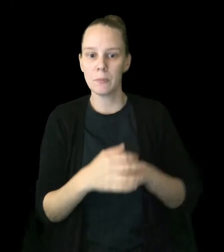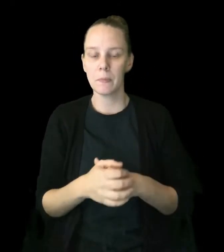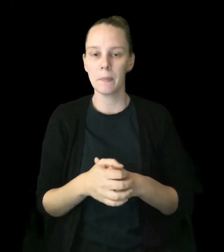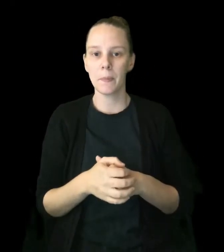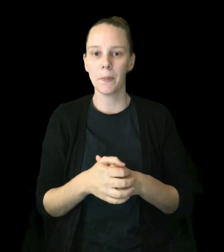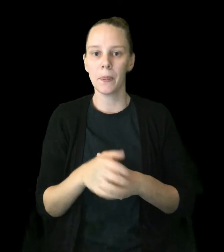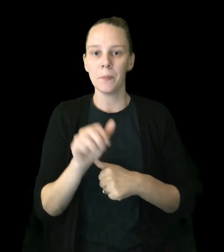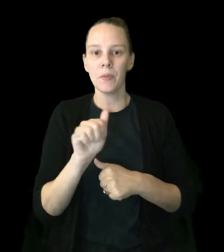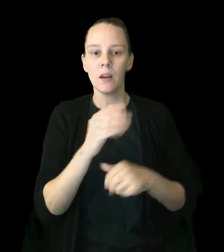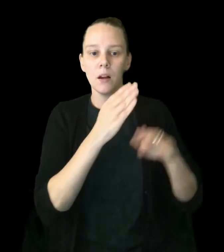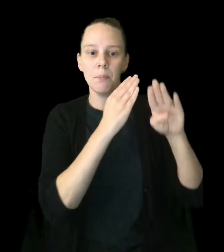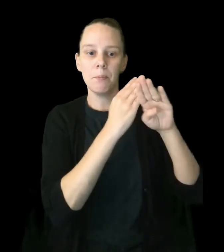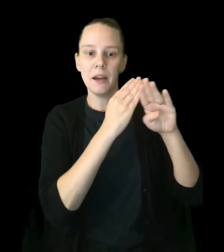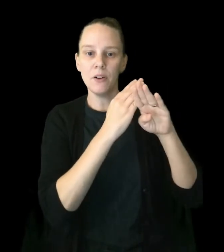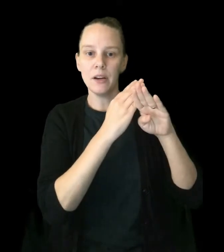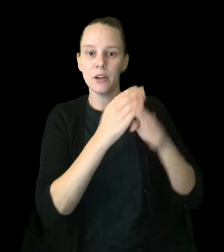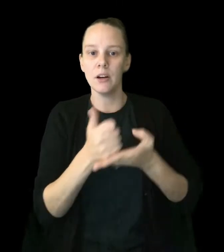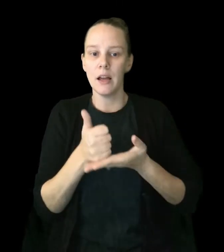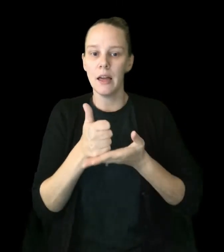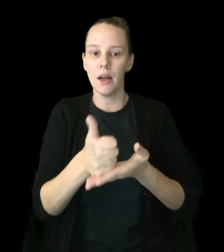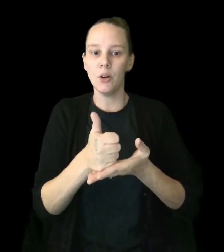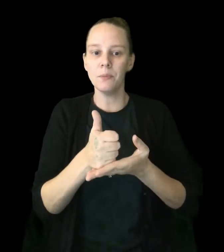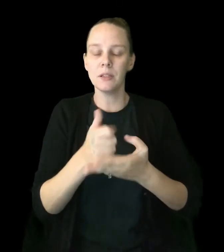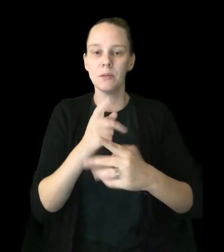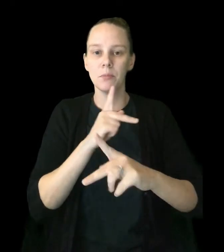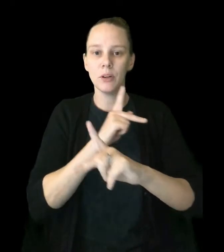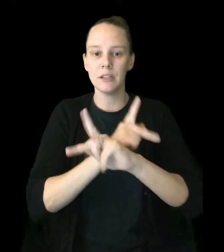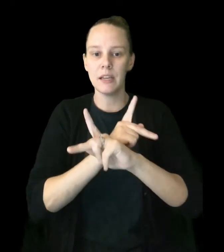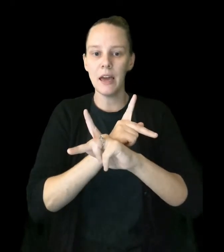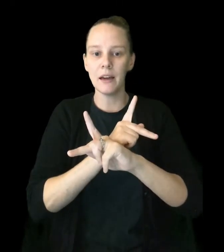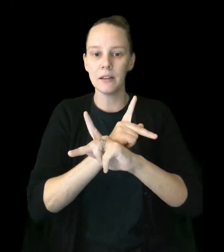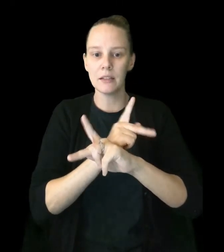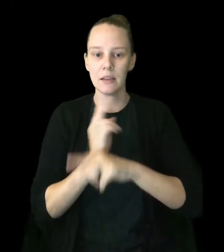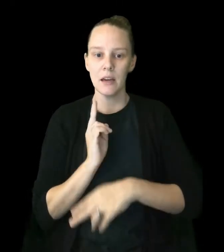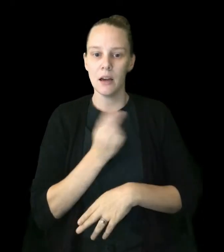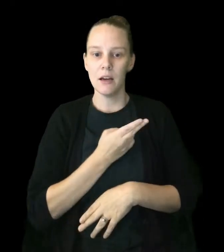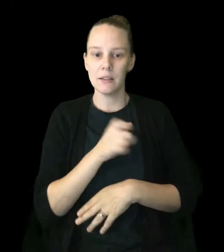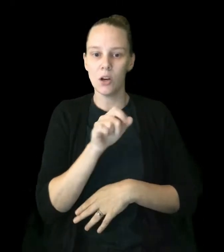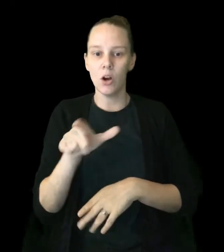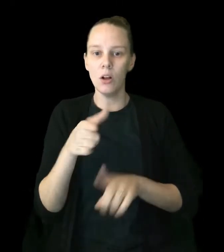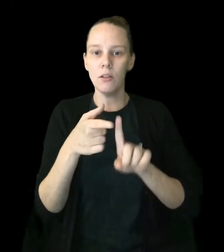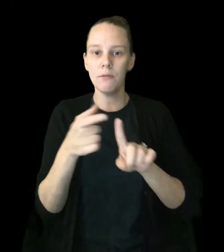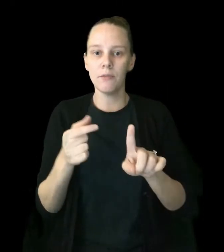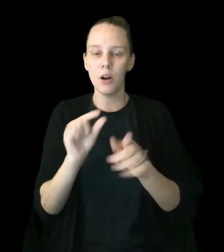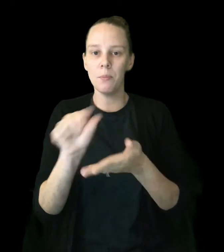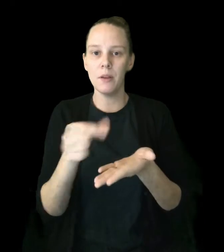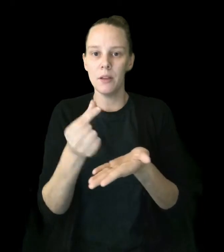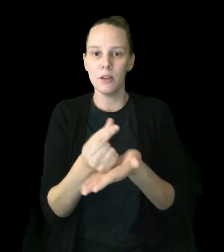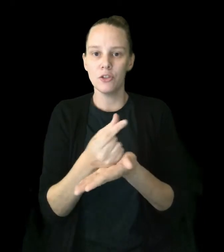A barrier helps protect us all from germs.